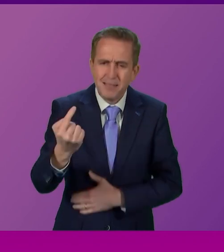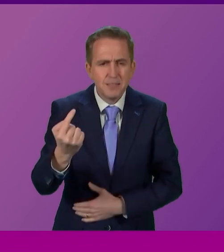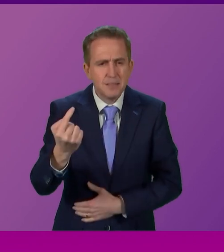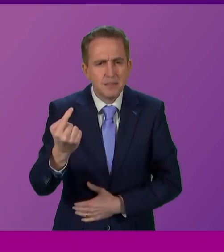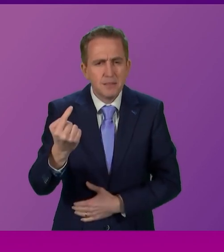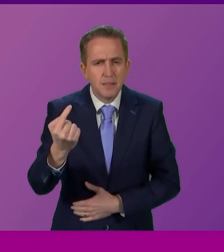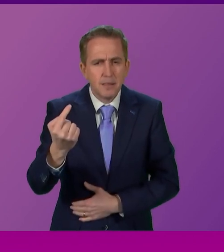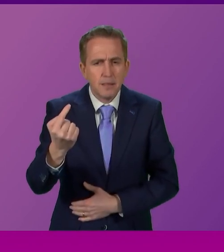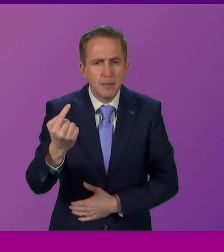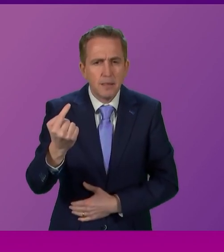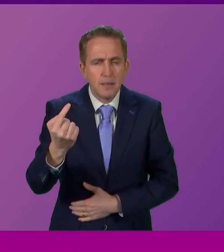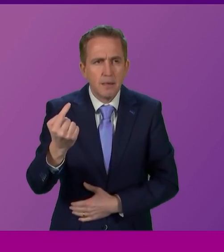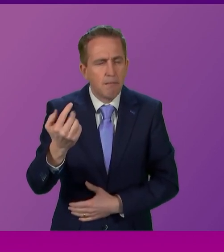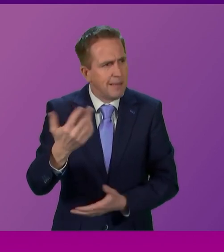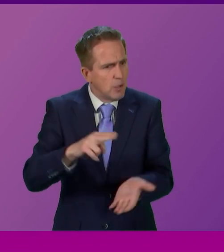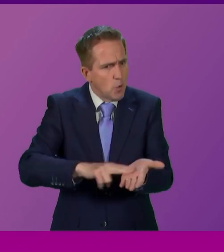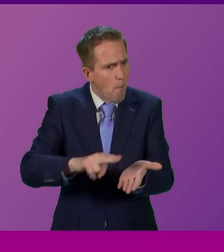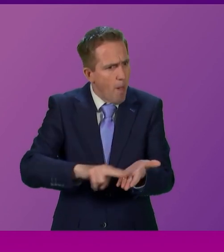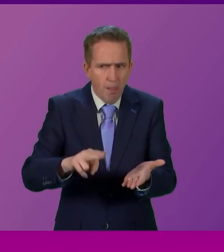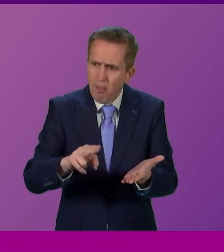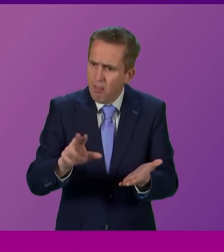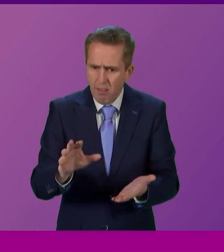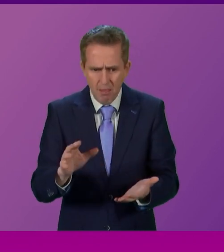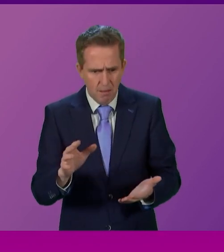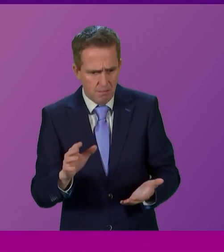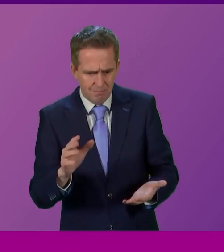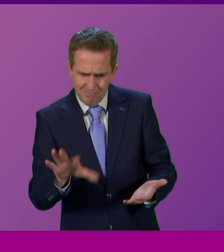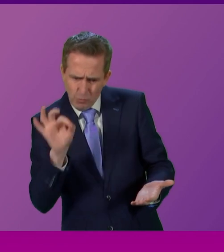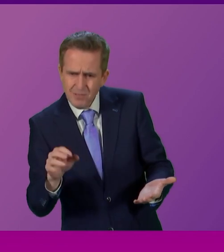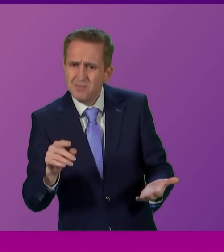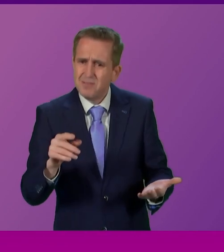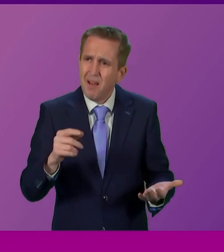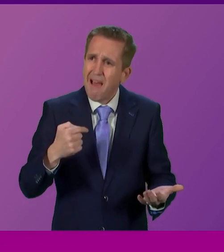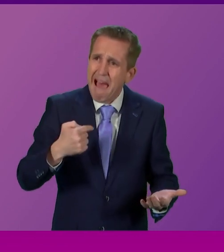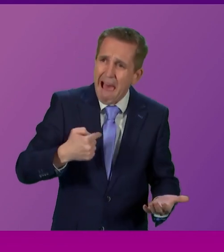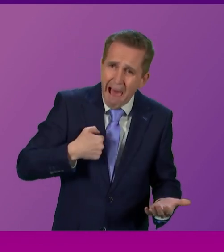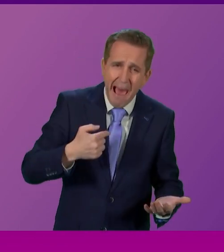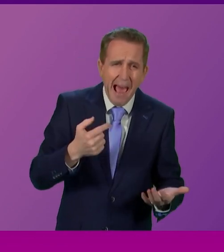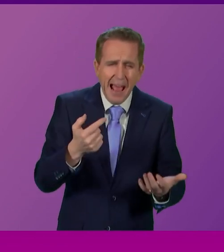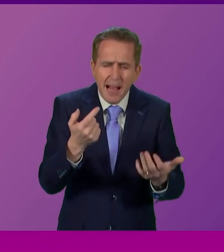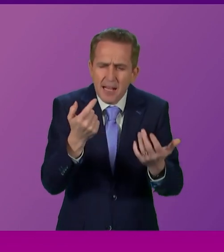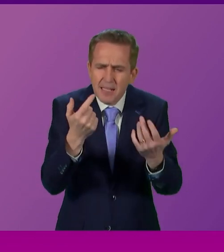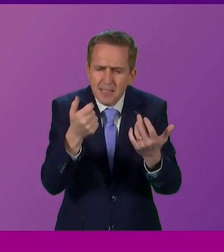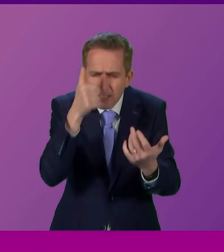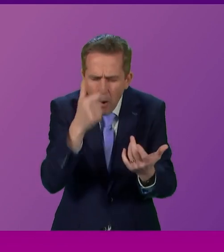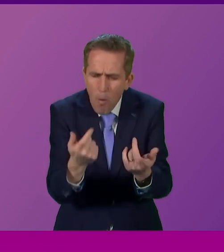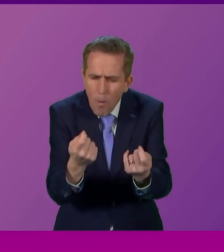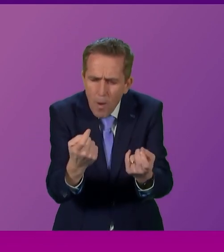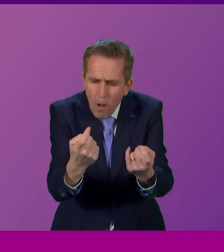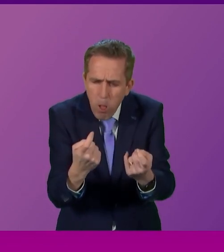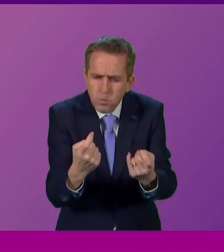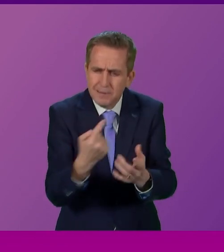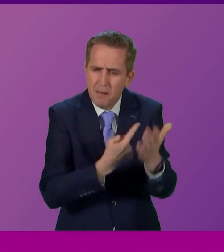Independence is normal. Presiding officer, I can taste how close it is. Which is